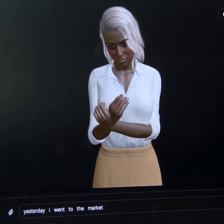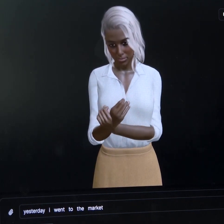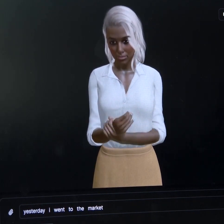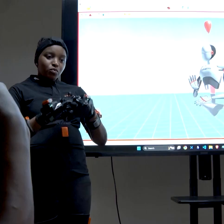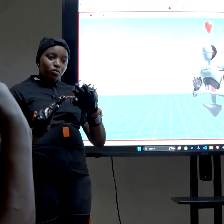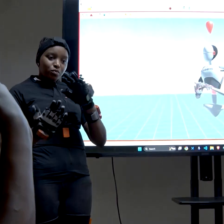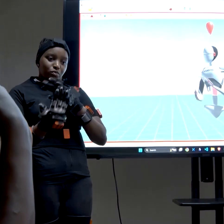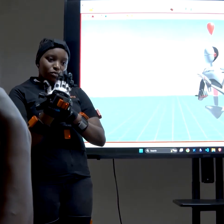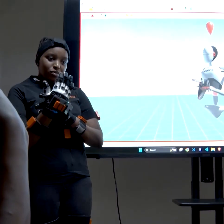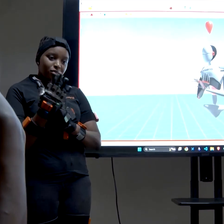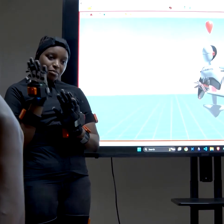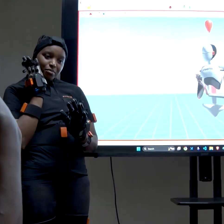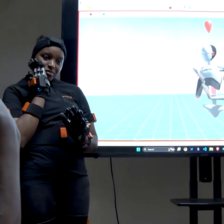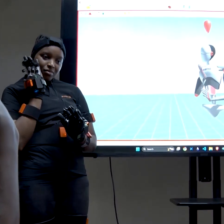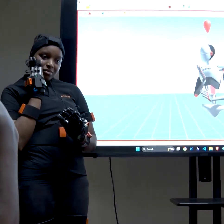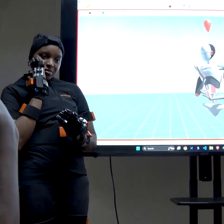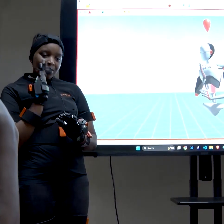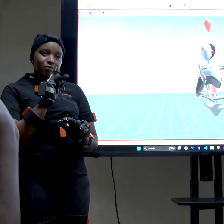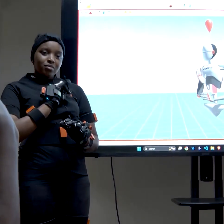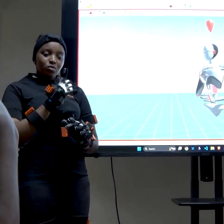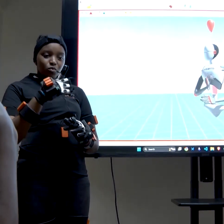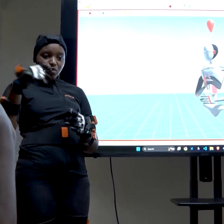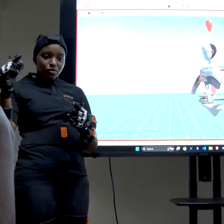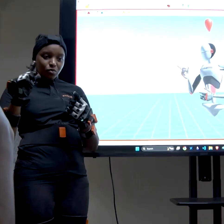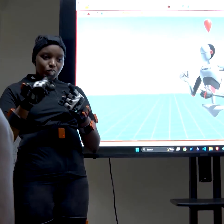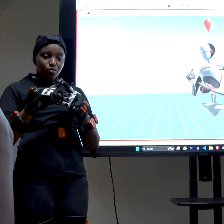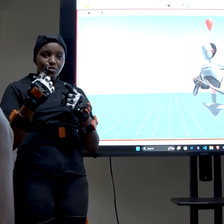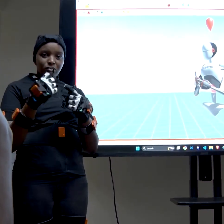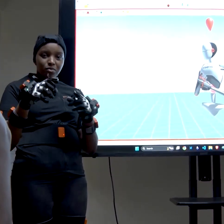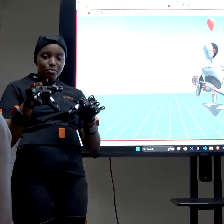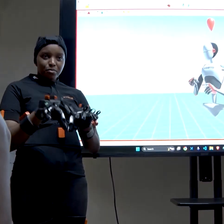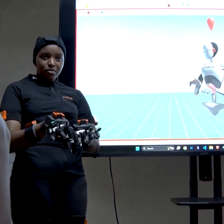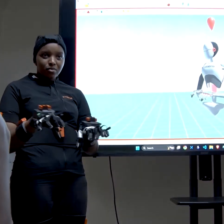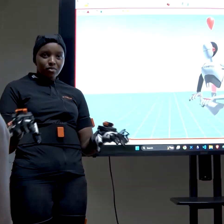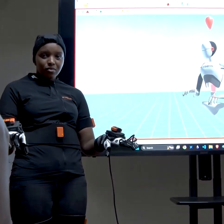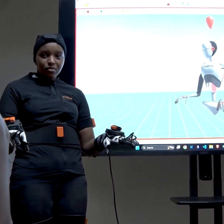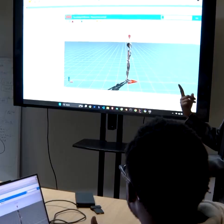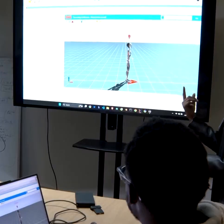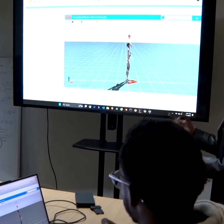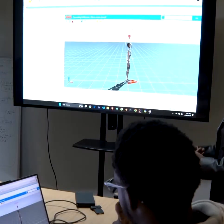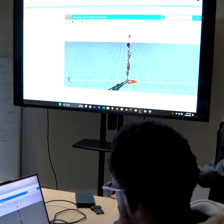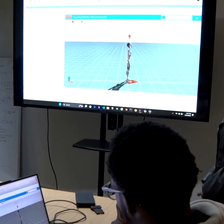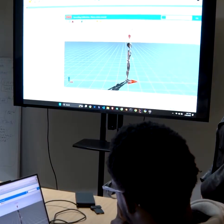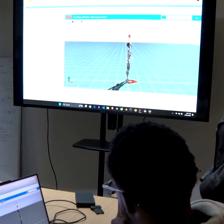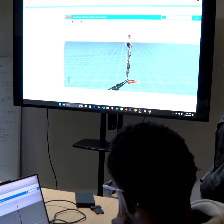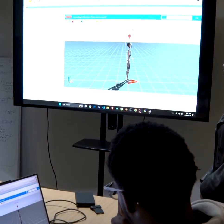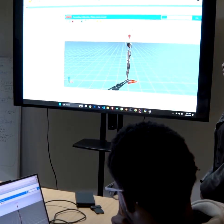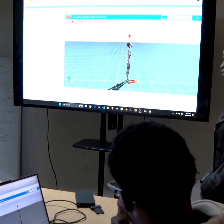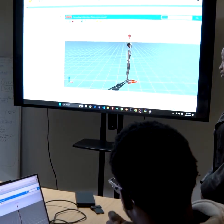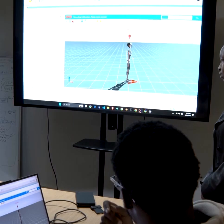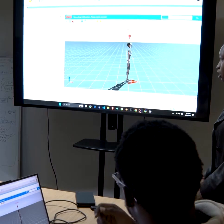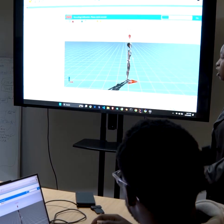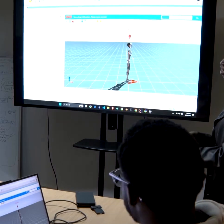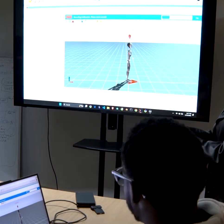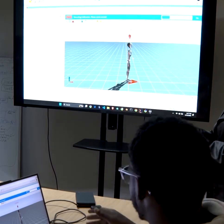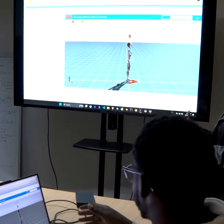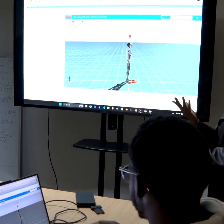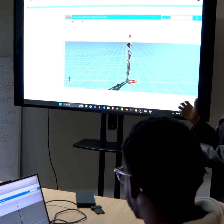Developed by tech start-up Signverse, it uses motion capture and AI to provide real-time sign language interpretation.